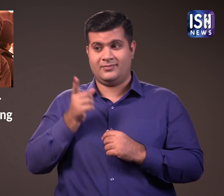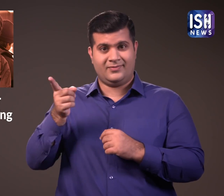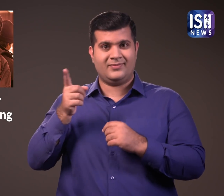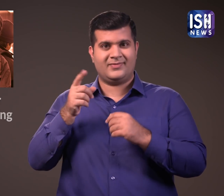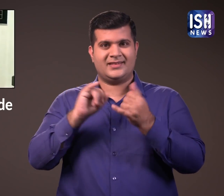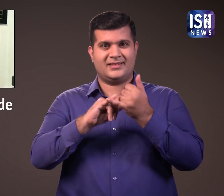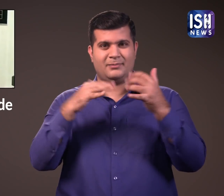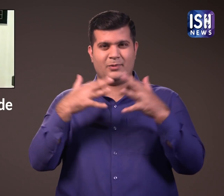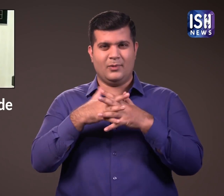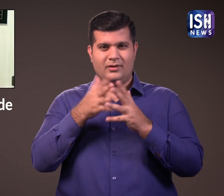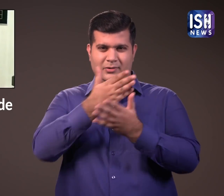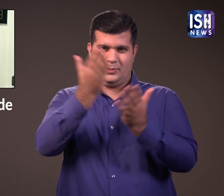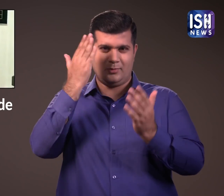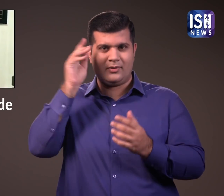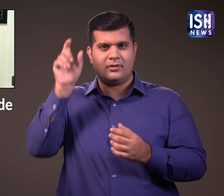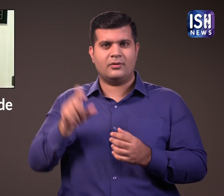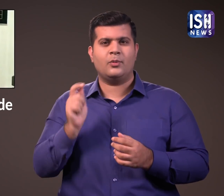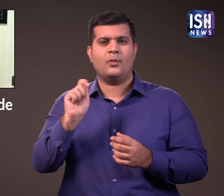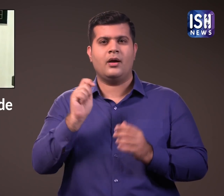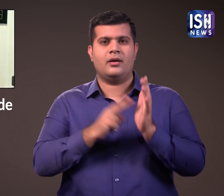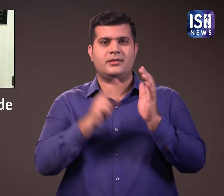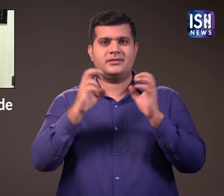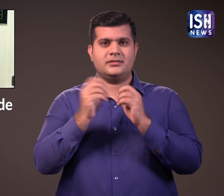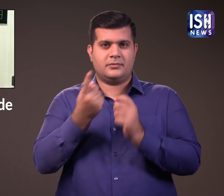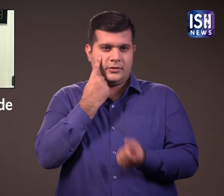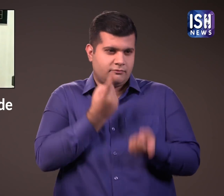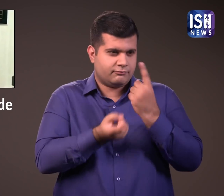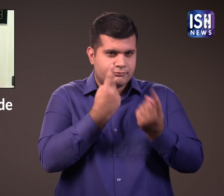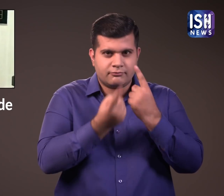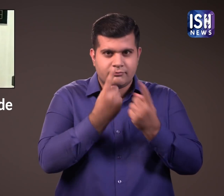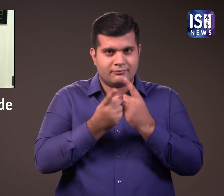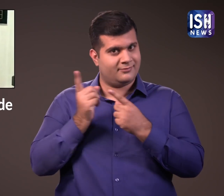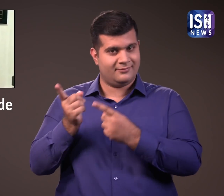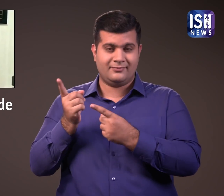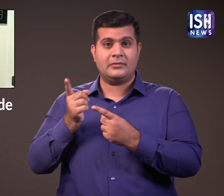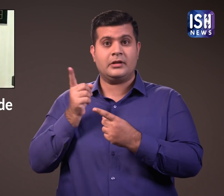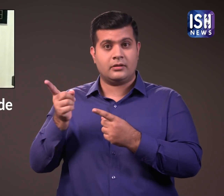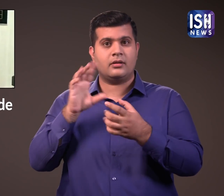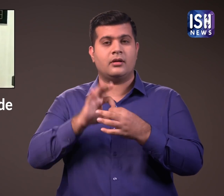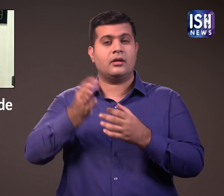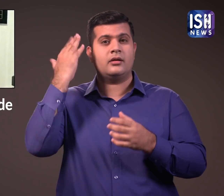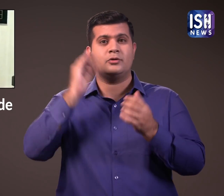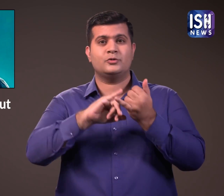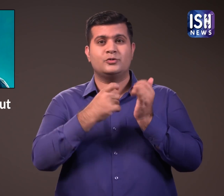NCB officer Samir Vankhade, who investigated the drug matter in Sushant Singh Rajput's death